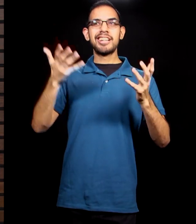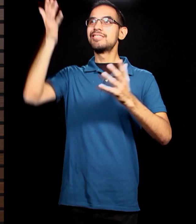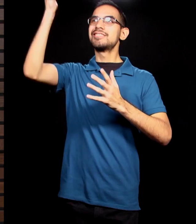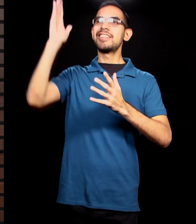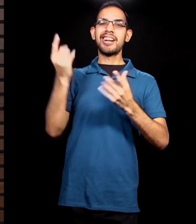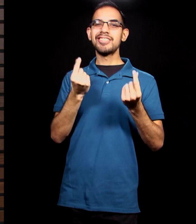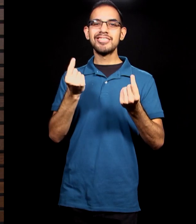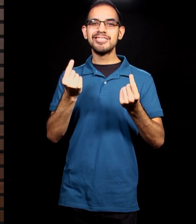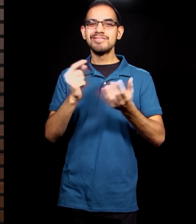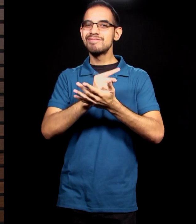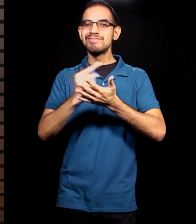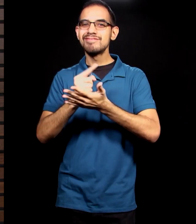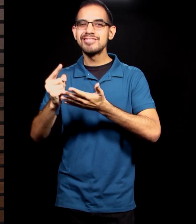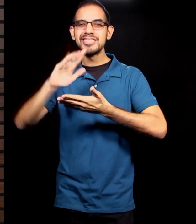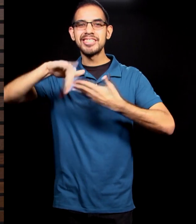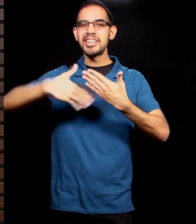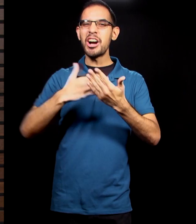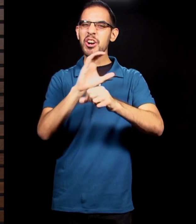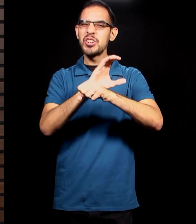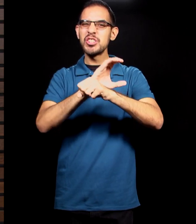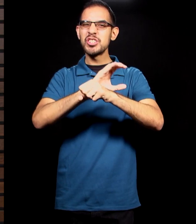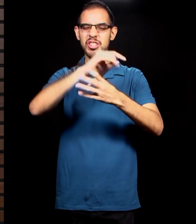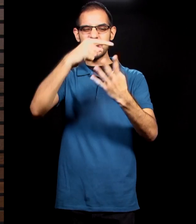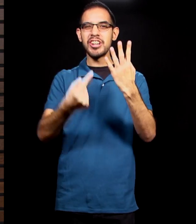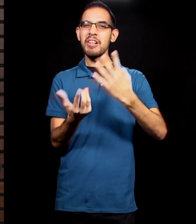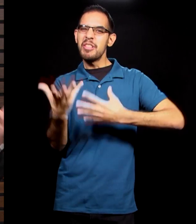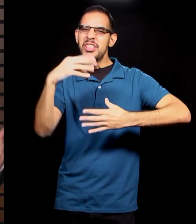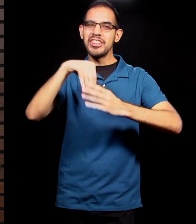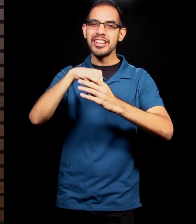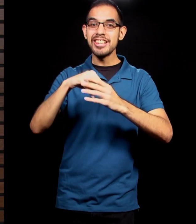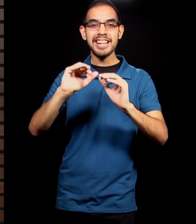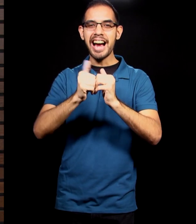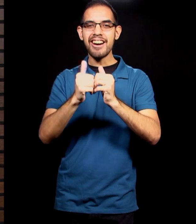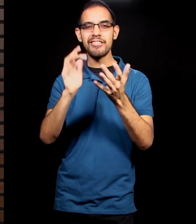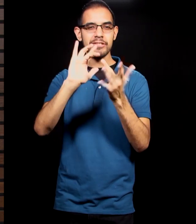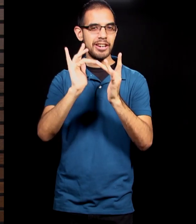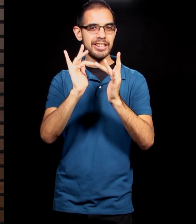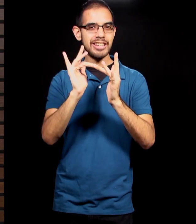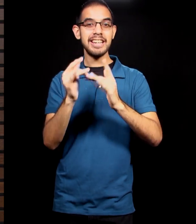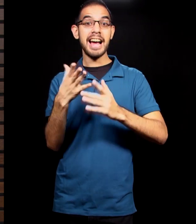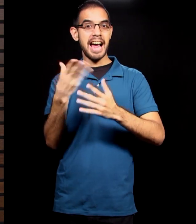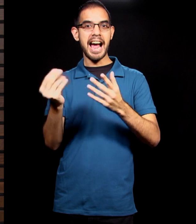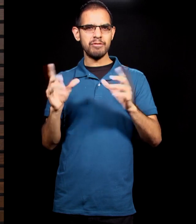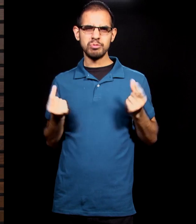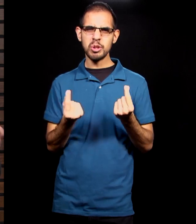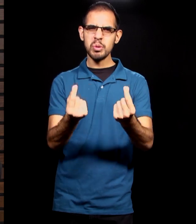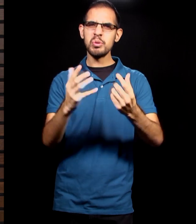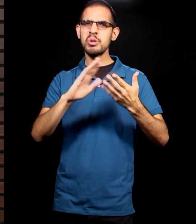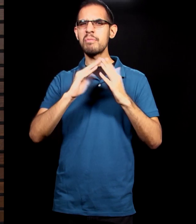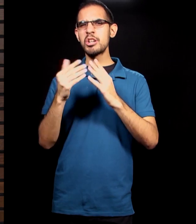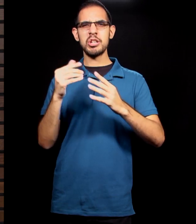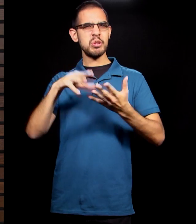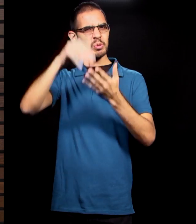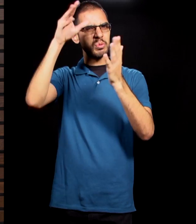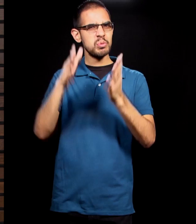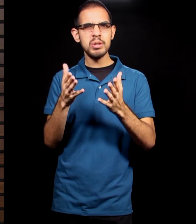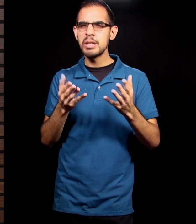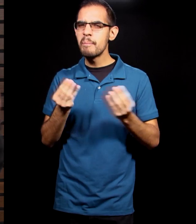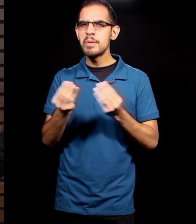that our church engaged online and practice community, from our kids ministry to our student ministry to our noontime